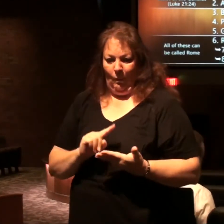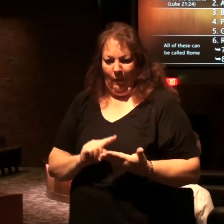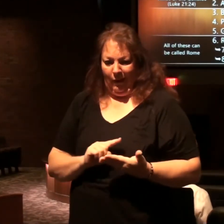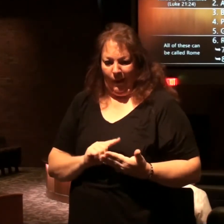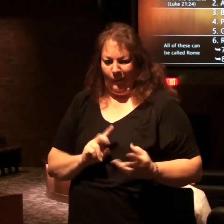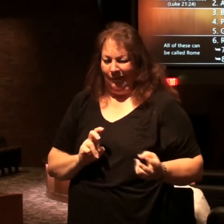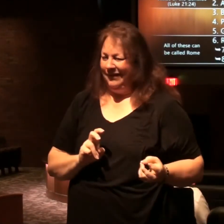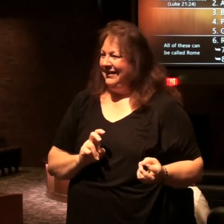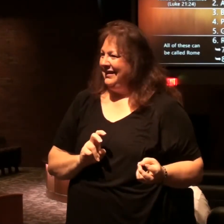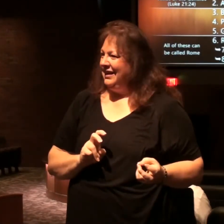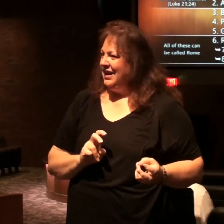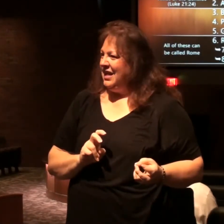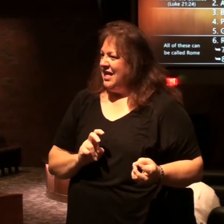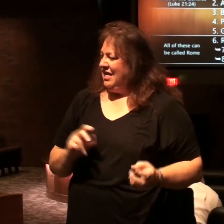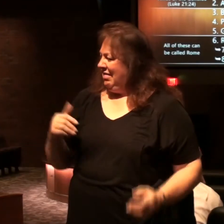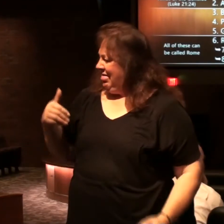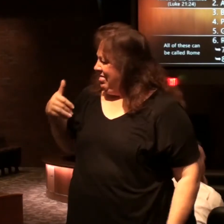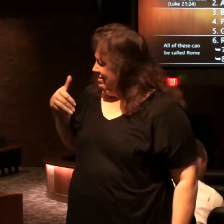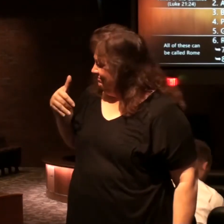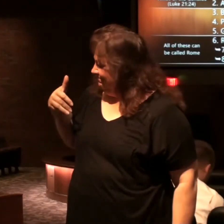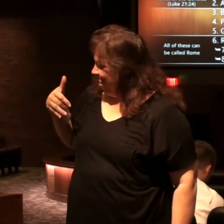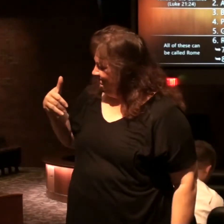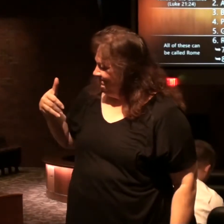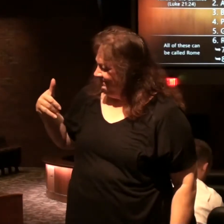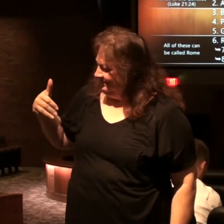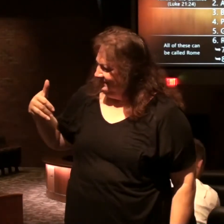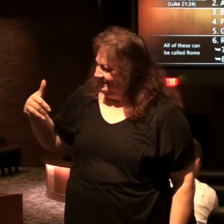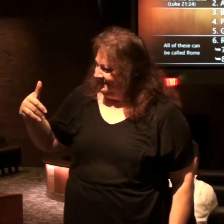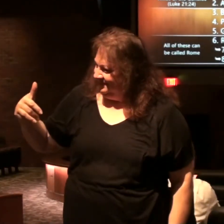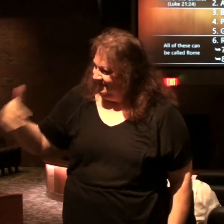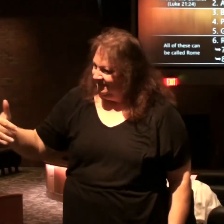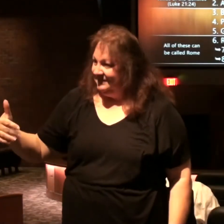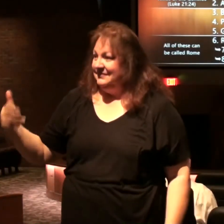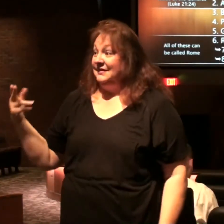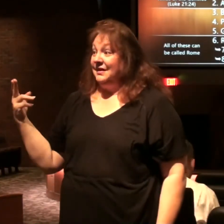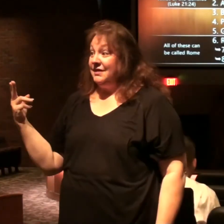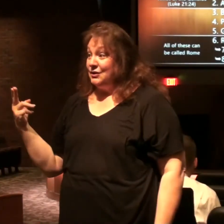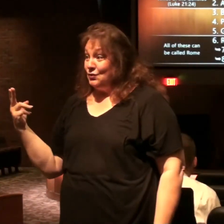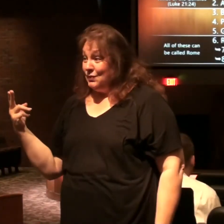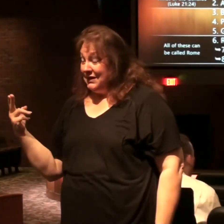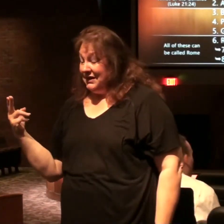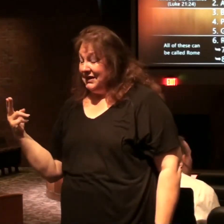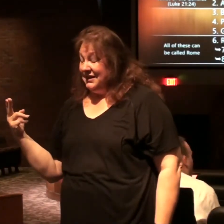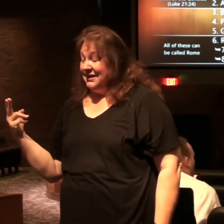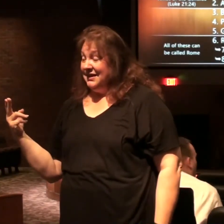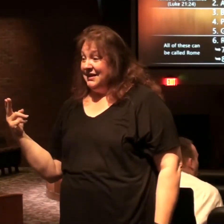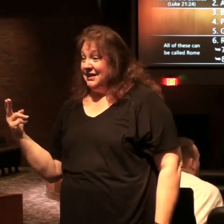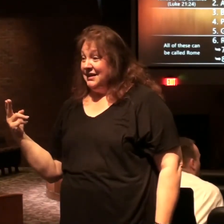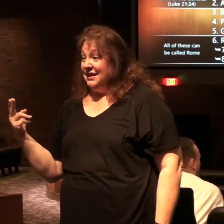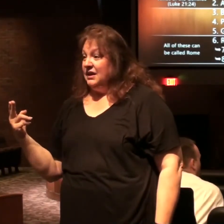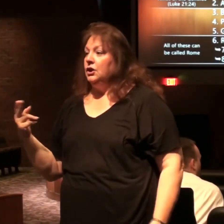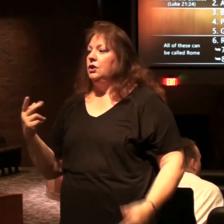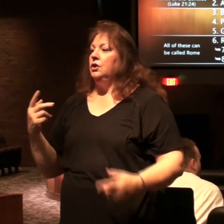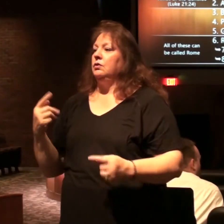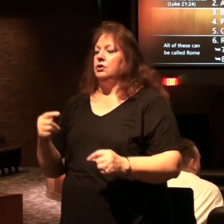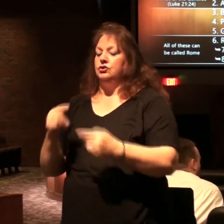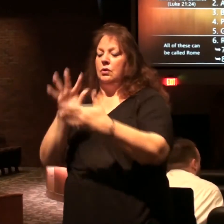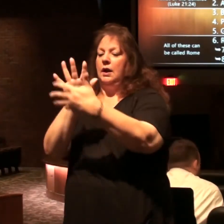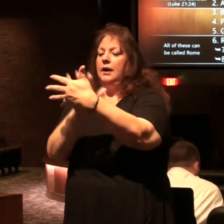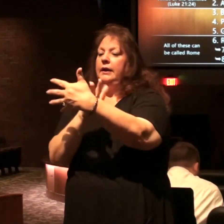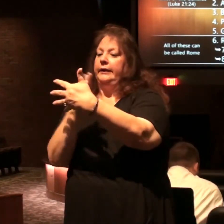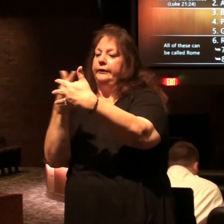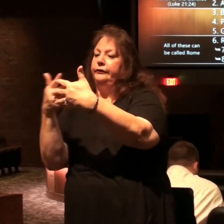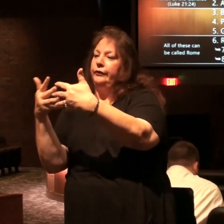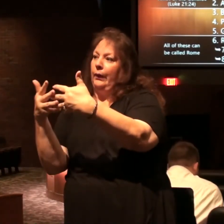now the thousands of years of earth's history if you were to try to chart that out